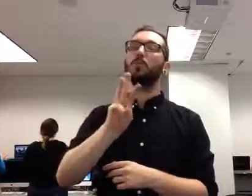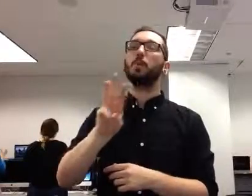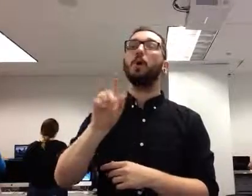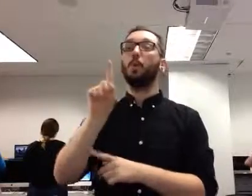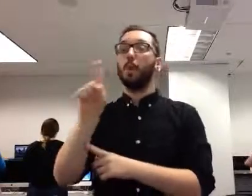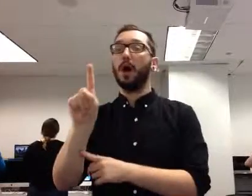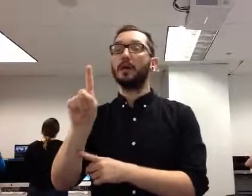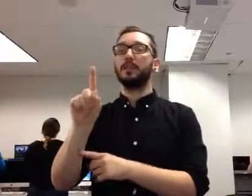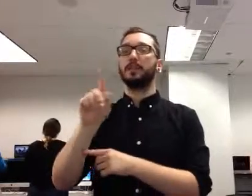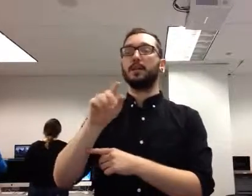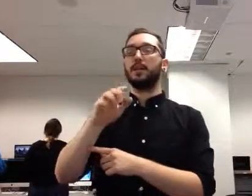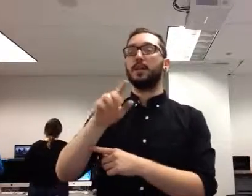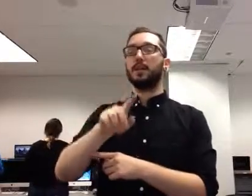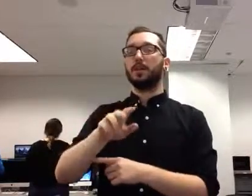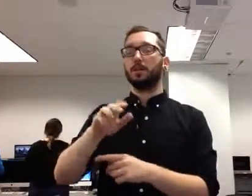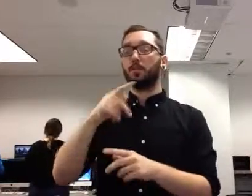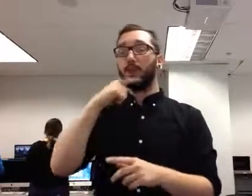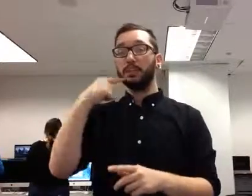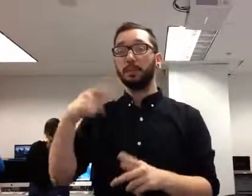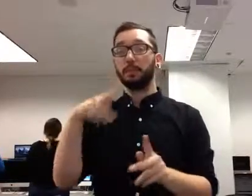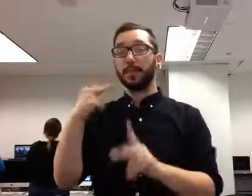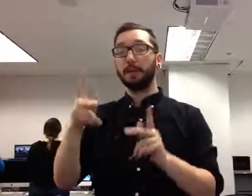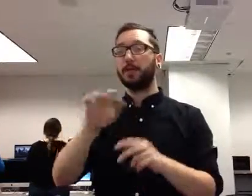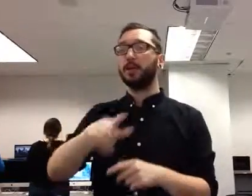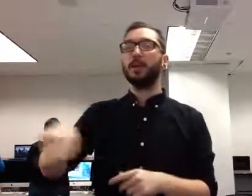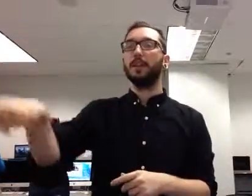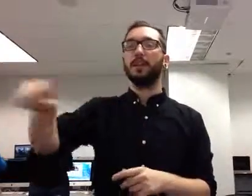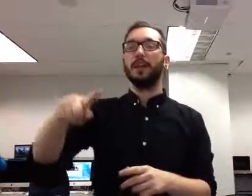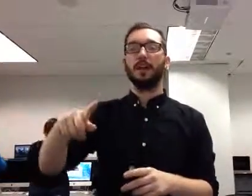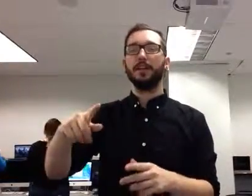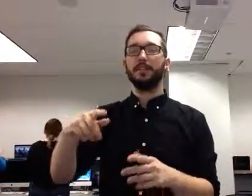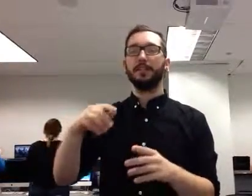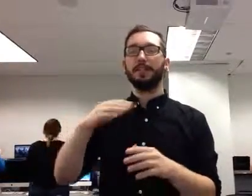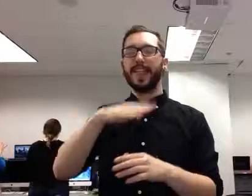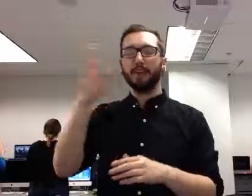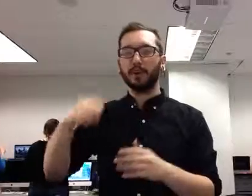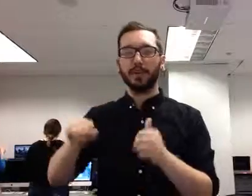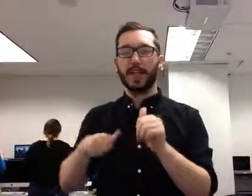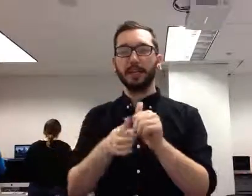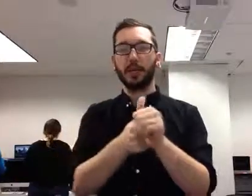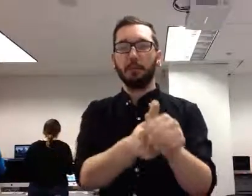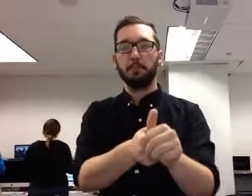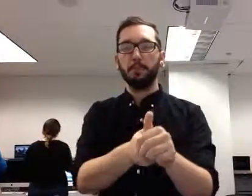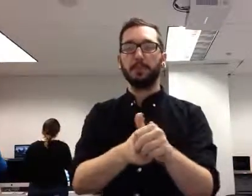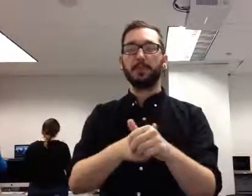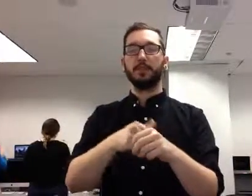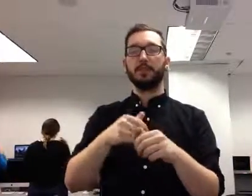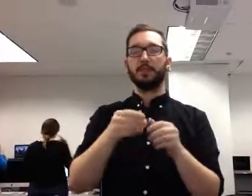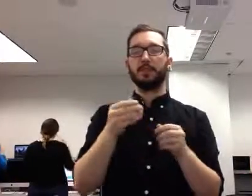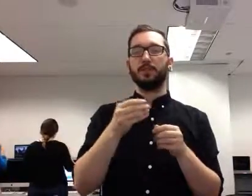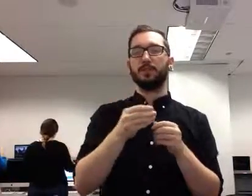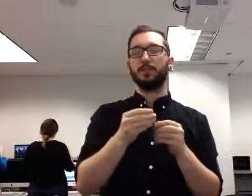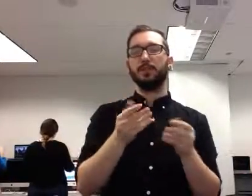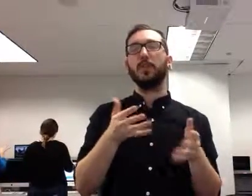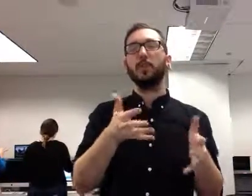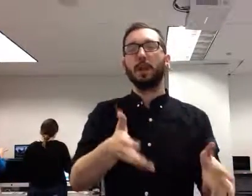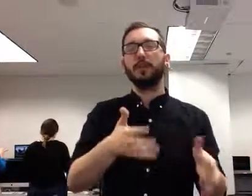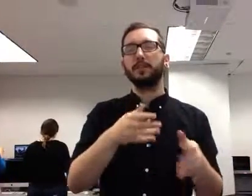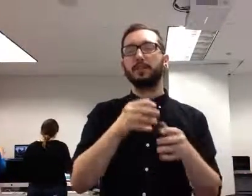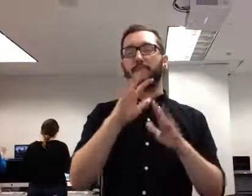period in the 50s. One thing that the Russians did, and the United States stood by and let them, was